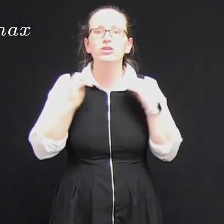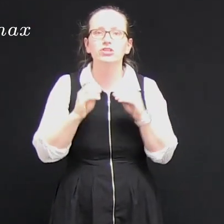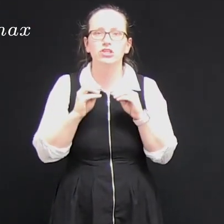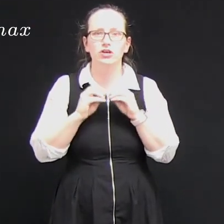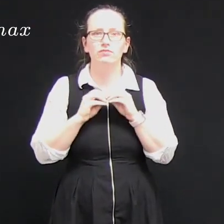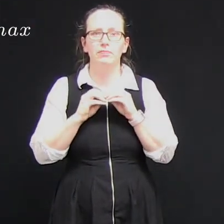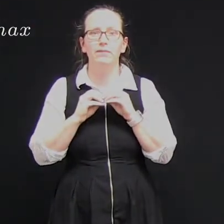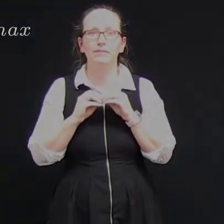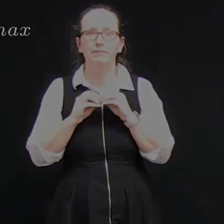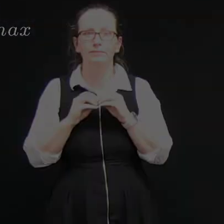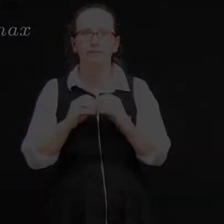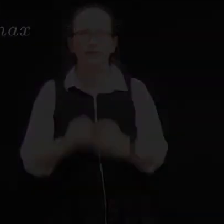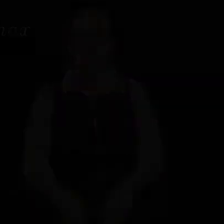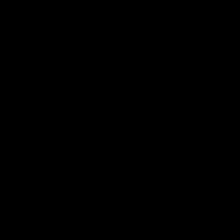now to solve a problem.